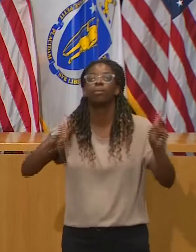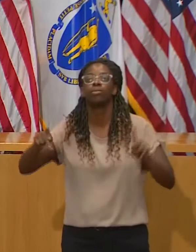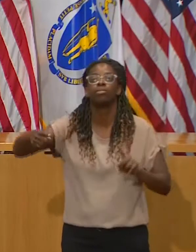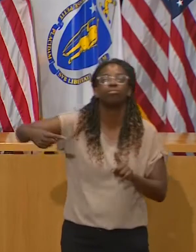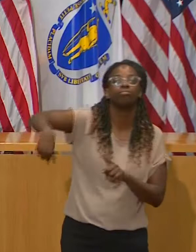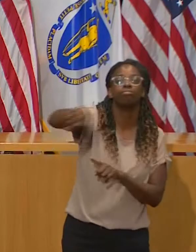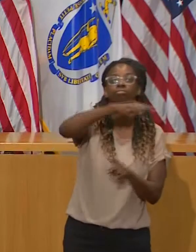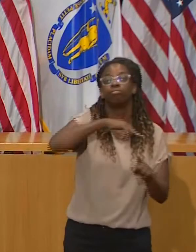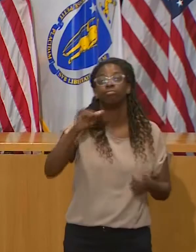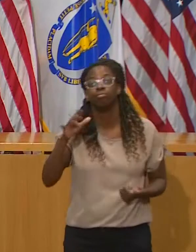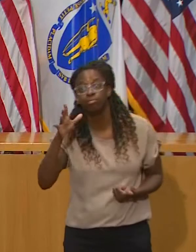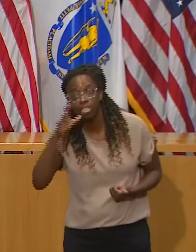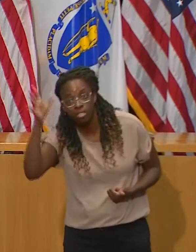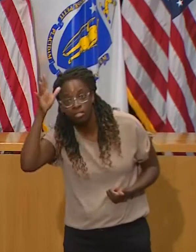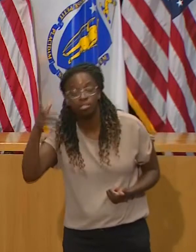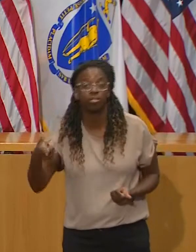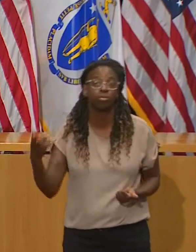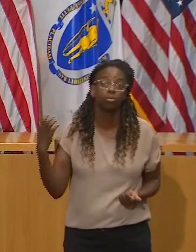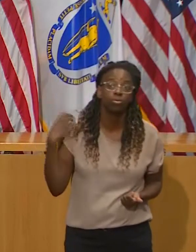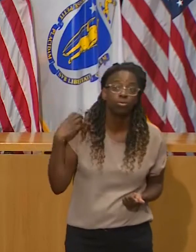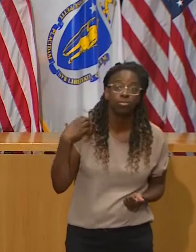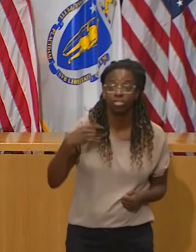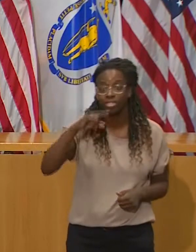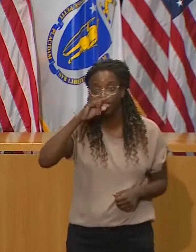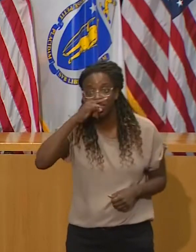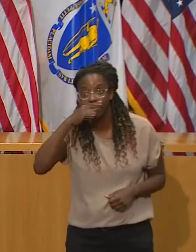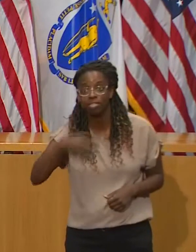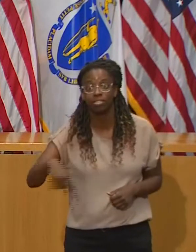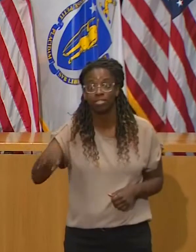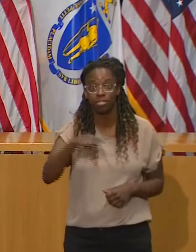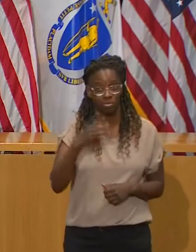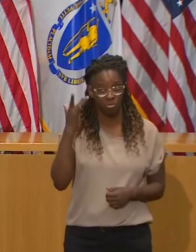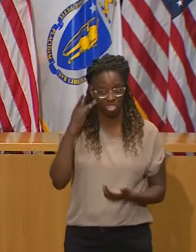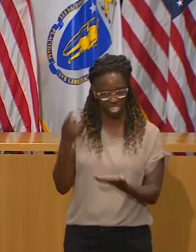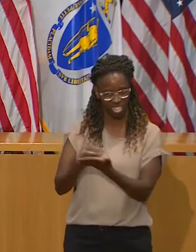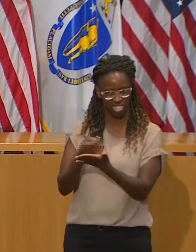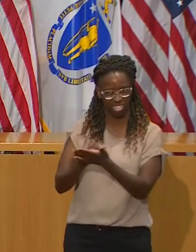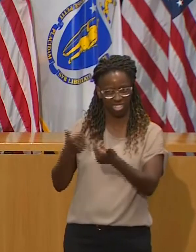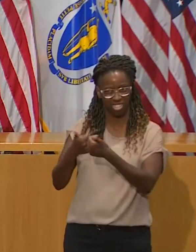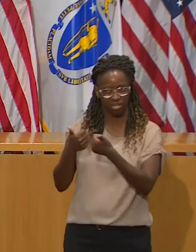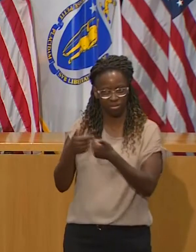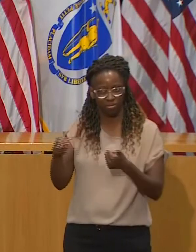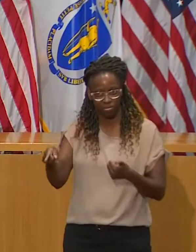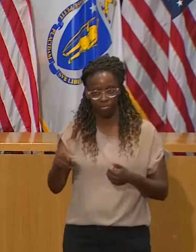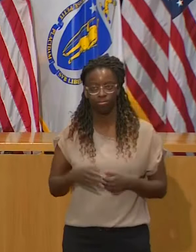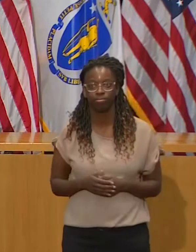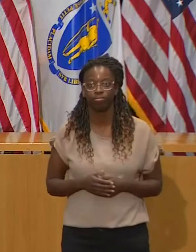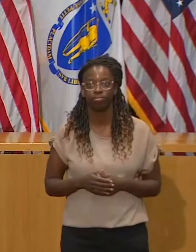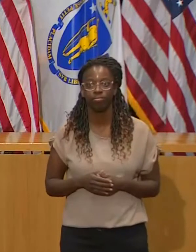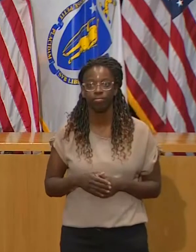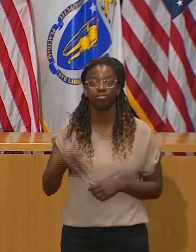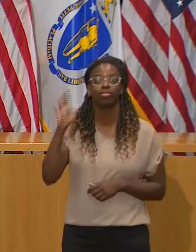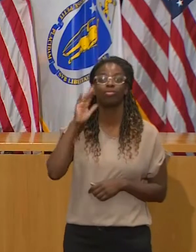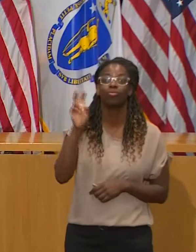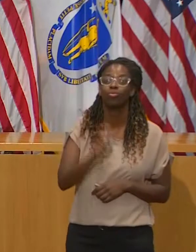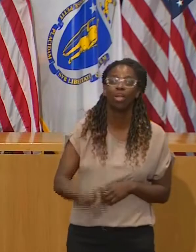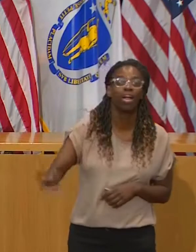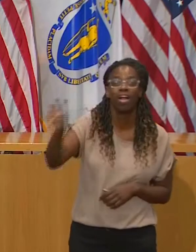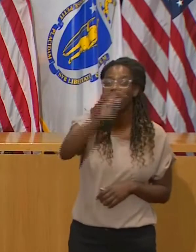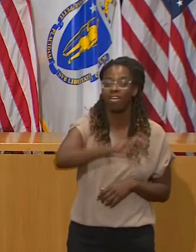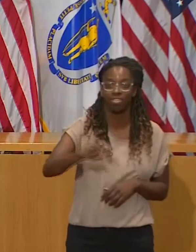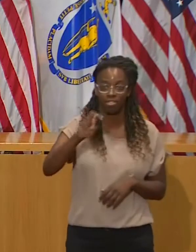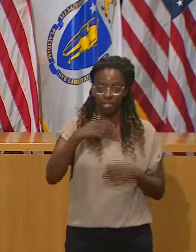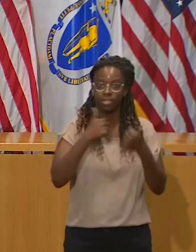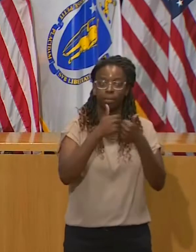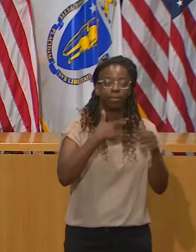COVID. The travel, the gathering before and after. Remember, many times these tournaments involve people showing up at a rink at seven